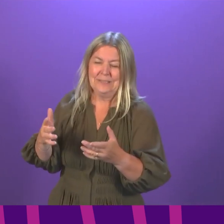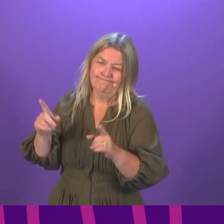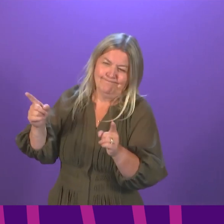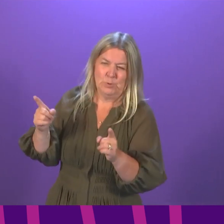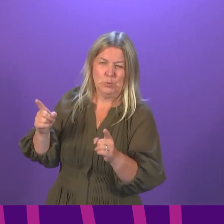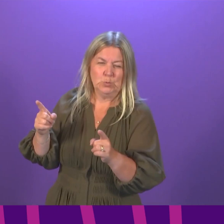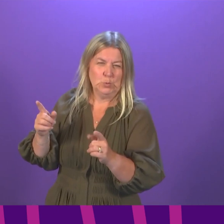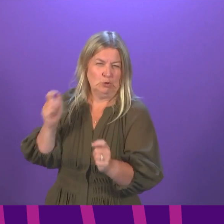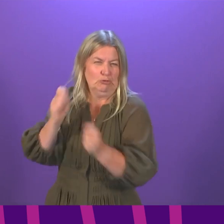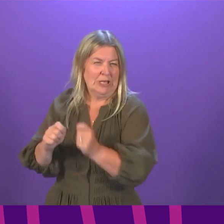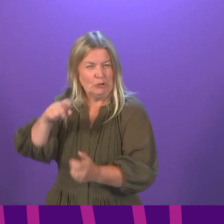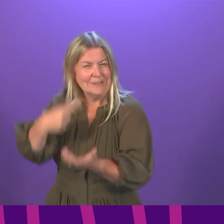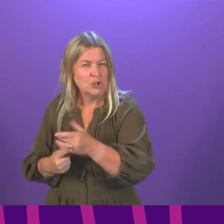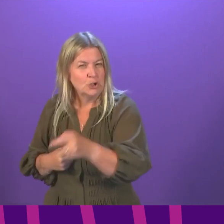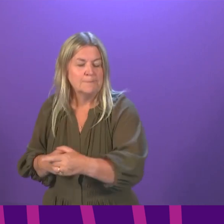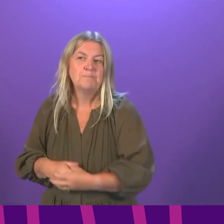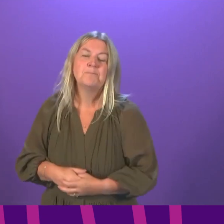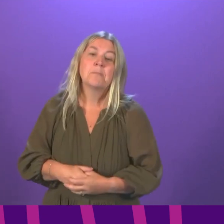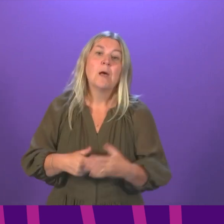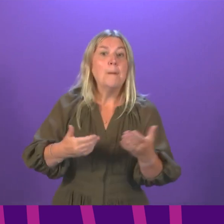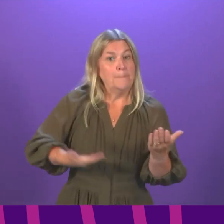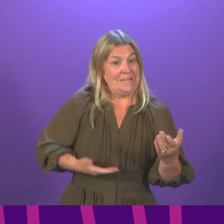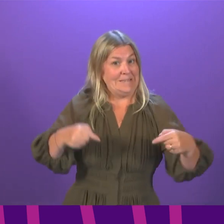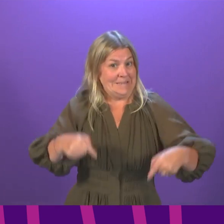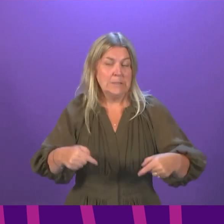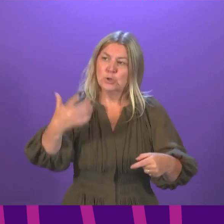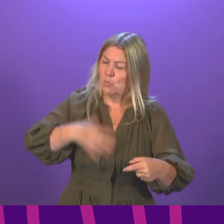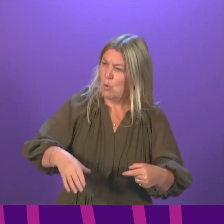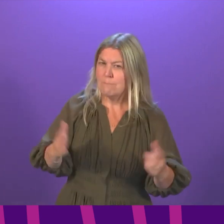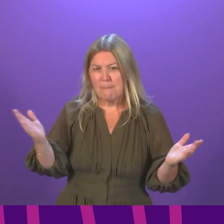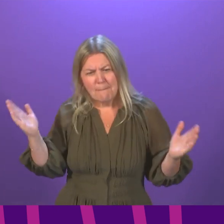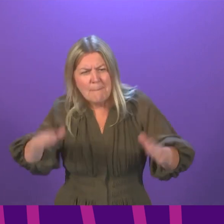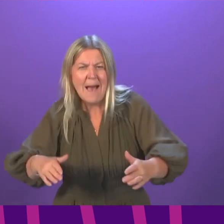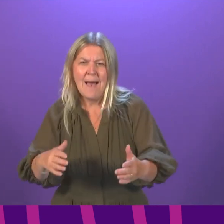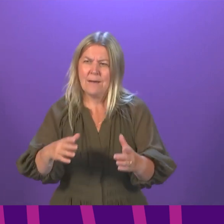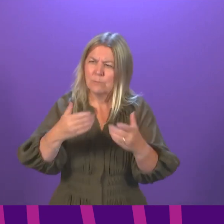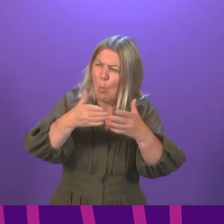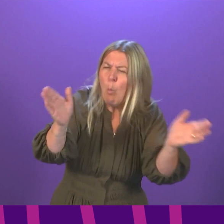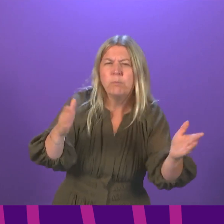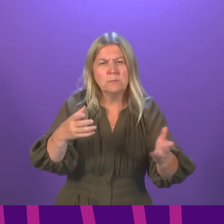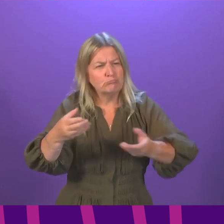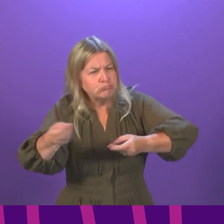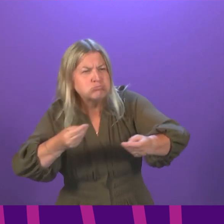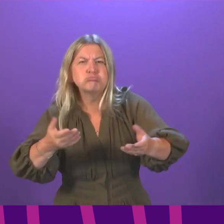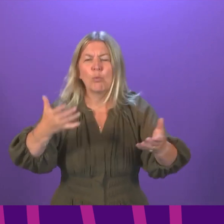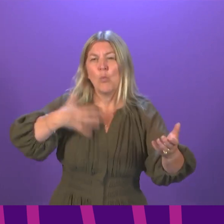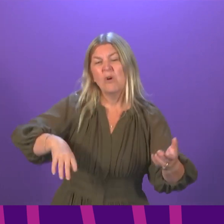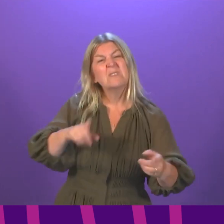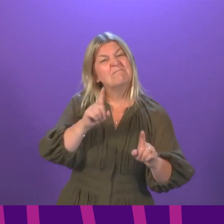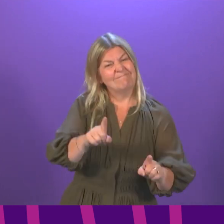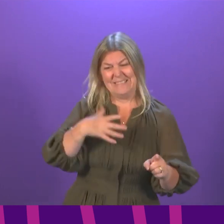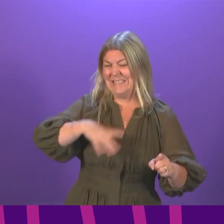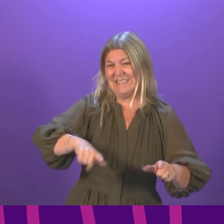question. Businesses, although we want to get businesses back trading normally as quickly as possible, need support for as long as